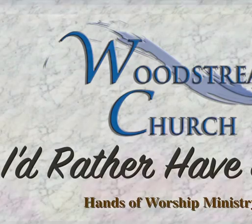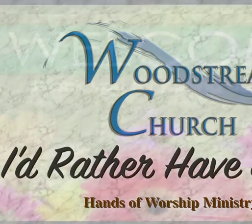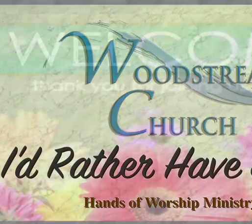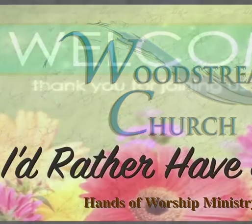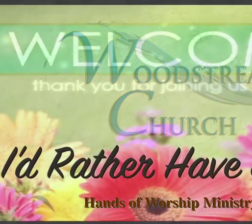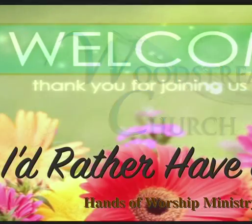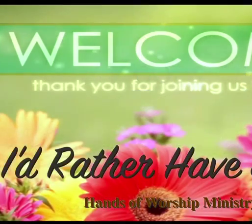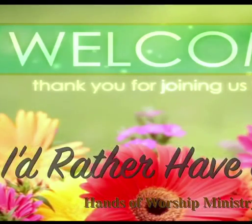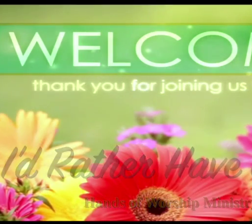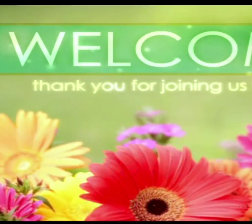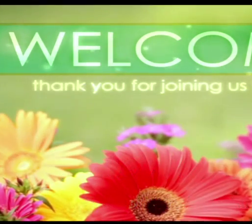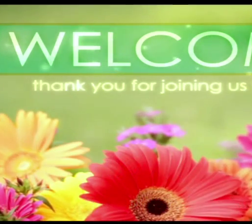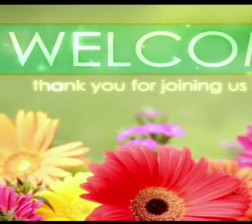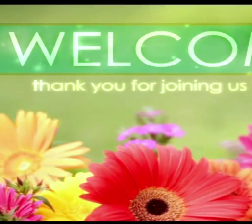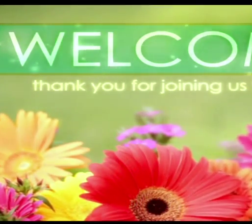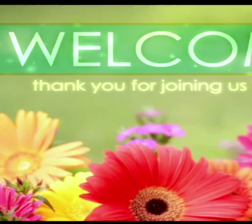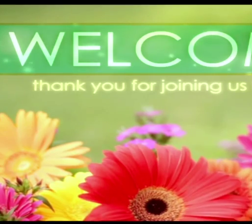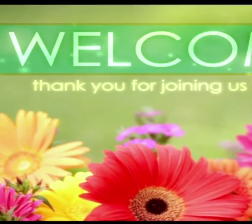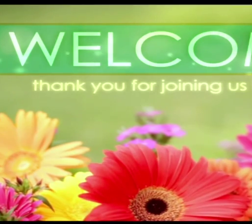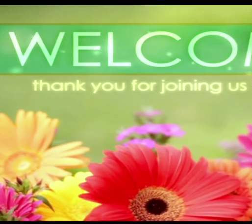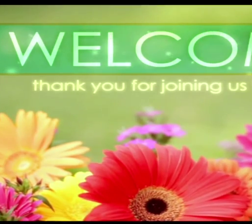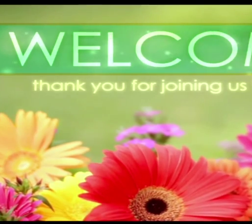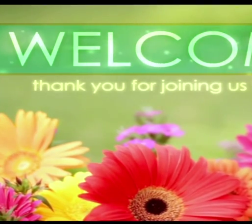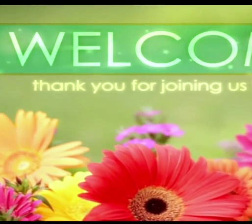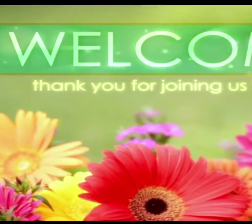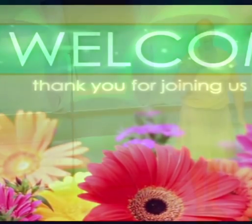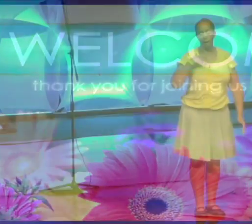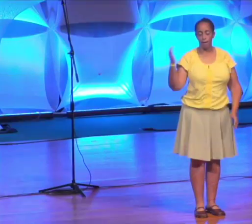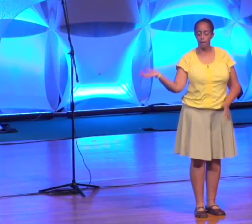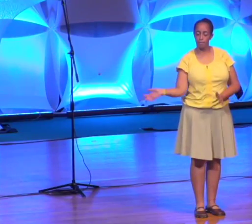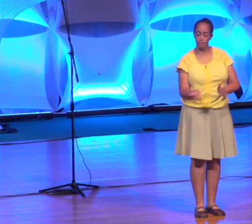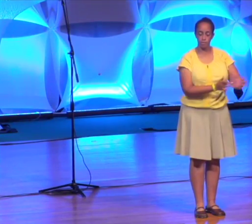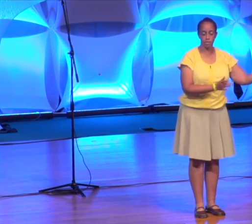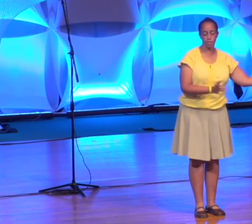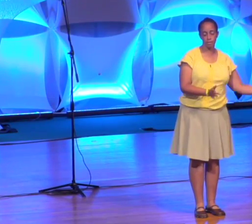I'd rather have Jesus